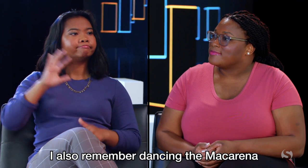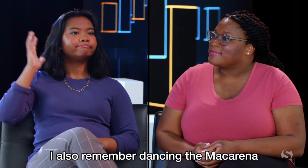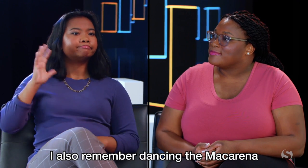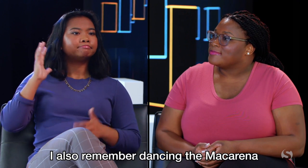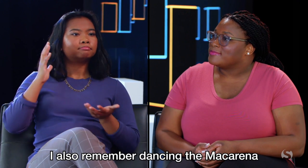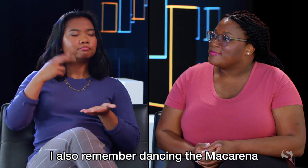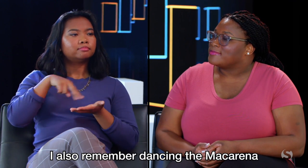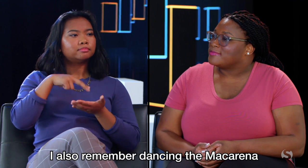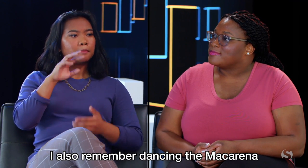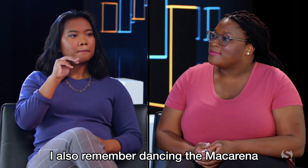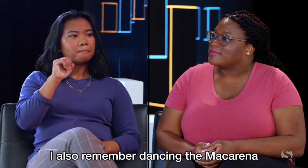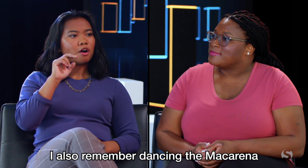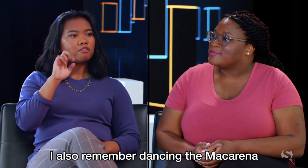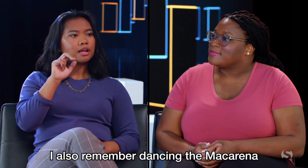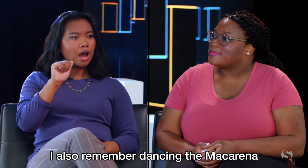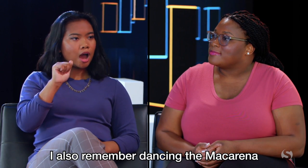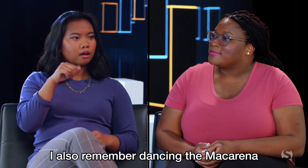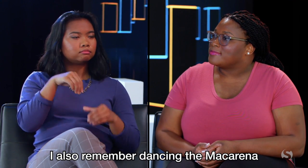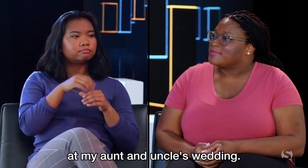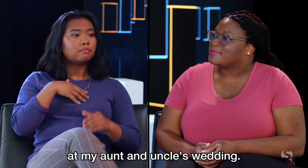I also remember dancing the Macarena at my aunt and uncle's wedding.